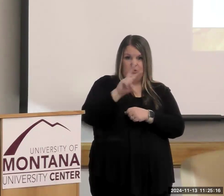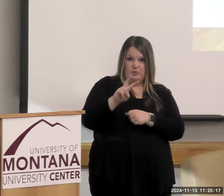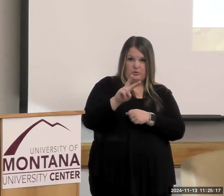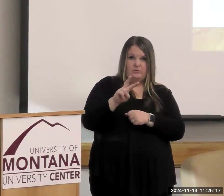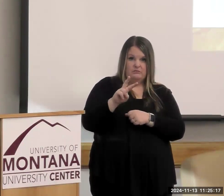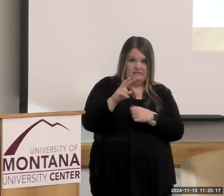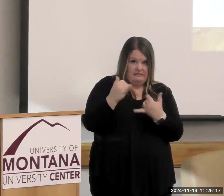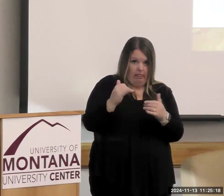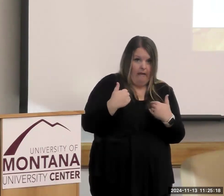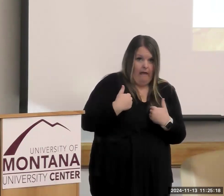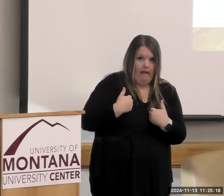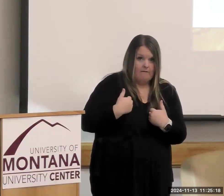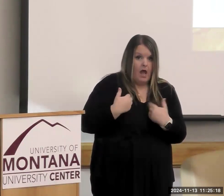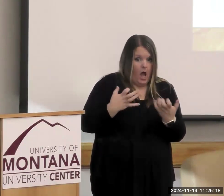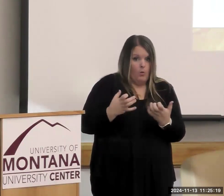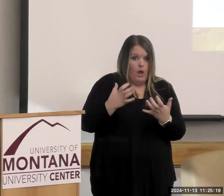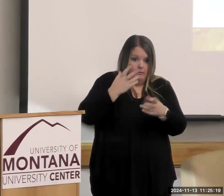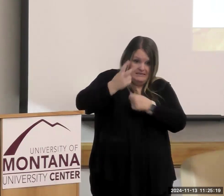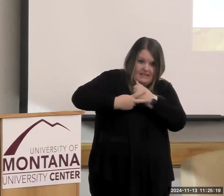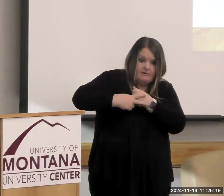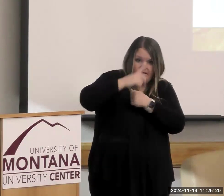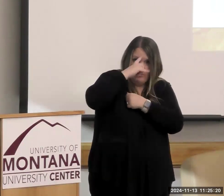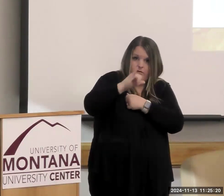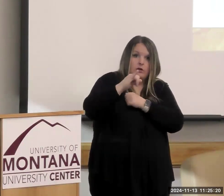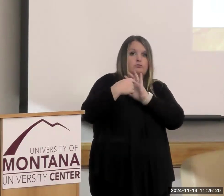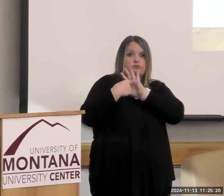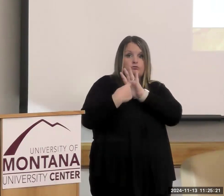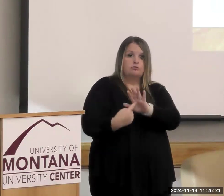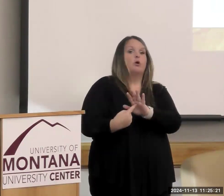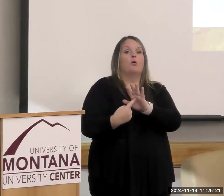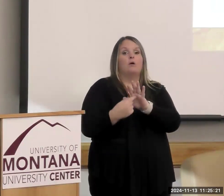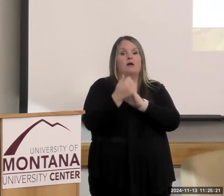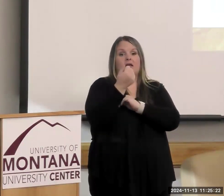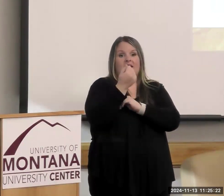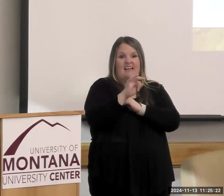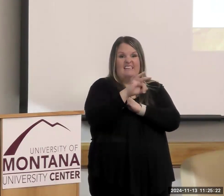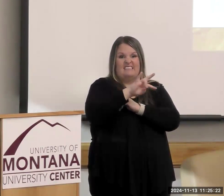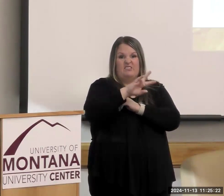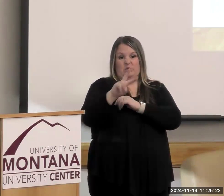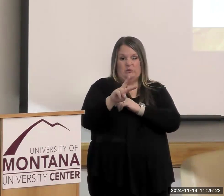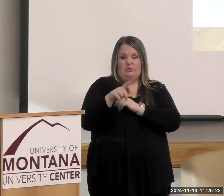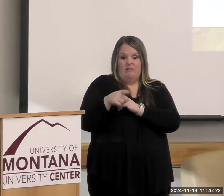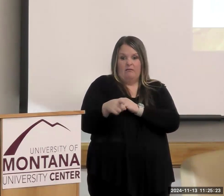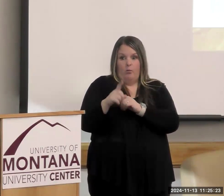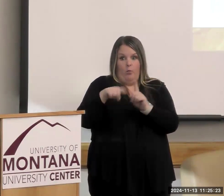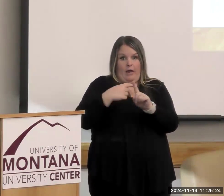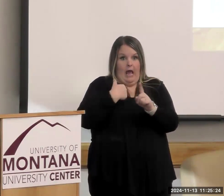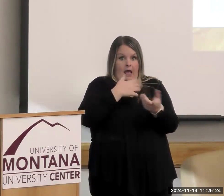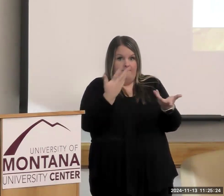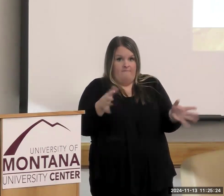when I'm no longer around, I want them to see that they can produce the same product because it's so preserved that it's not going to